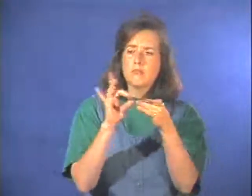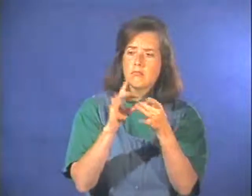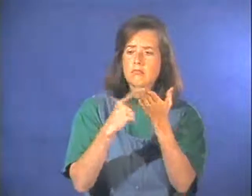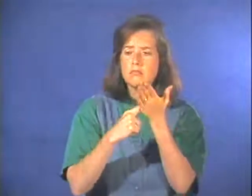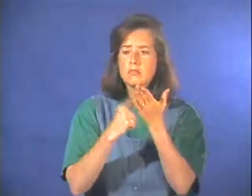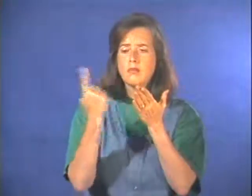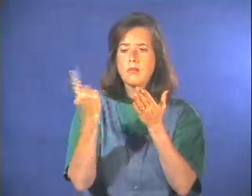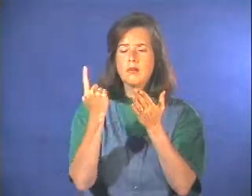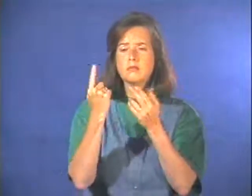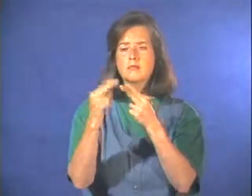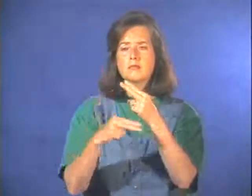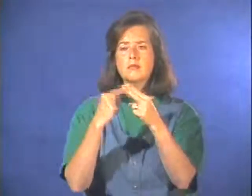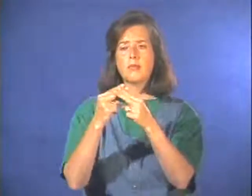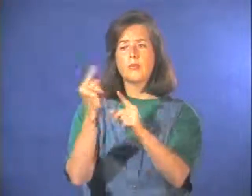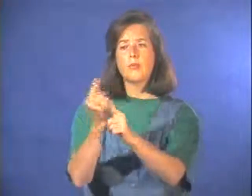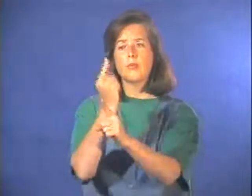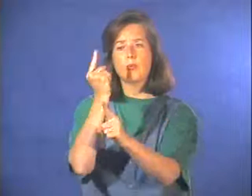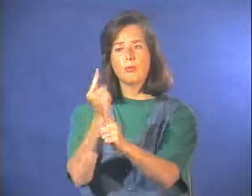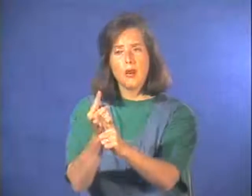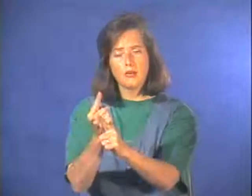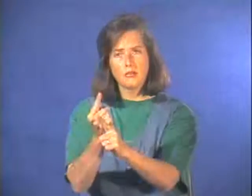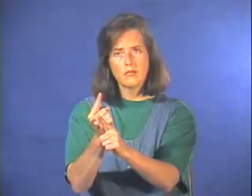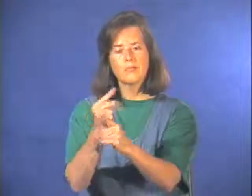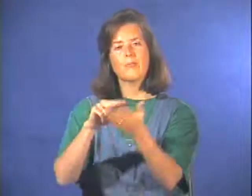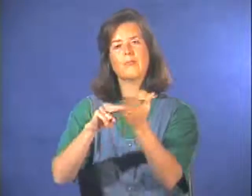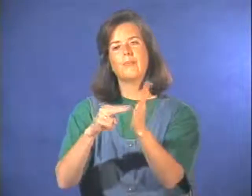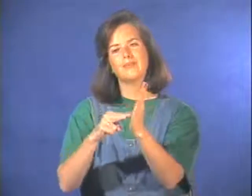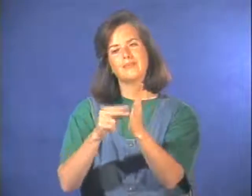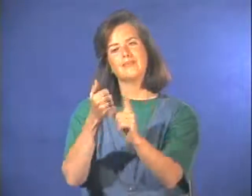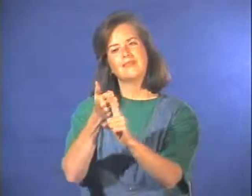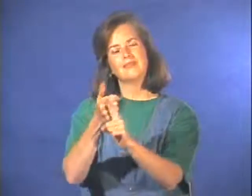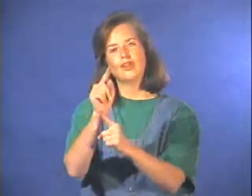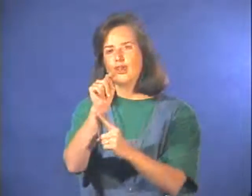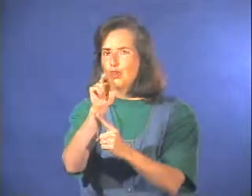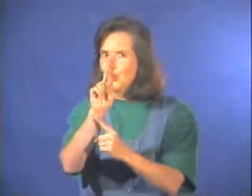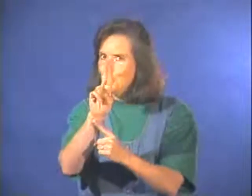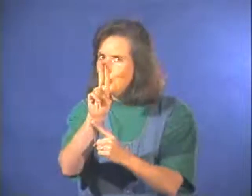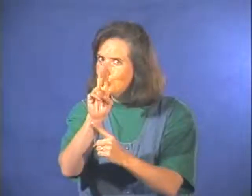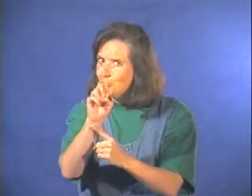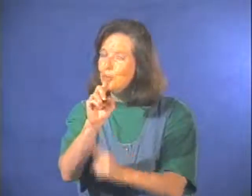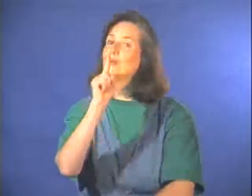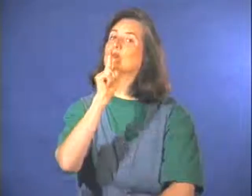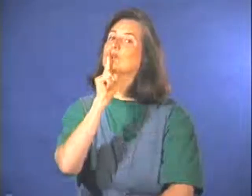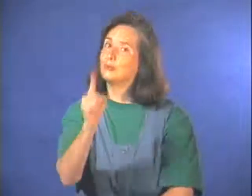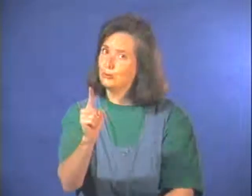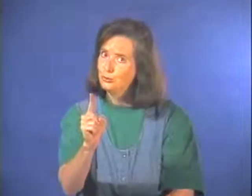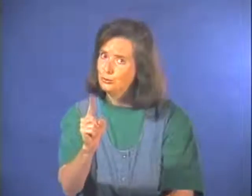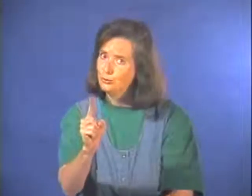When we say something that is right, it is T-R-U-E, true.